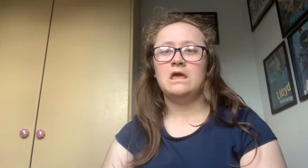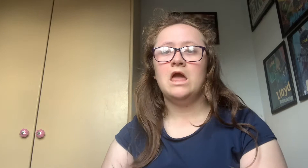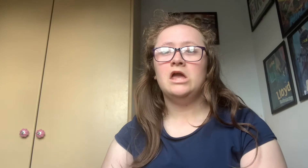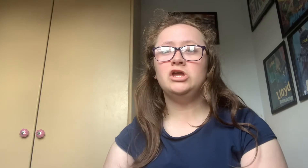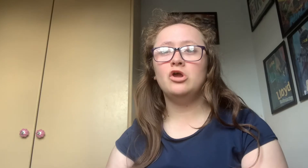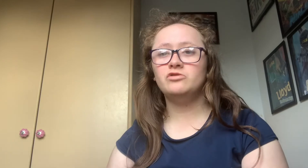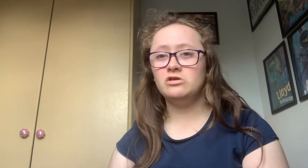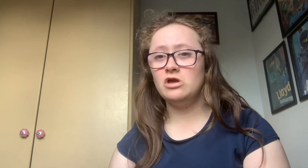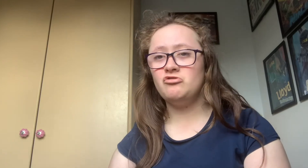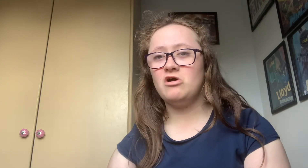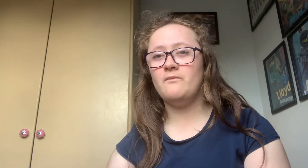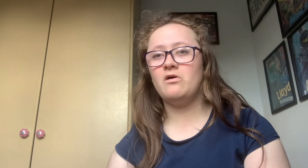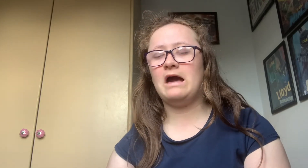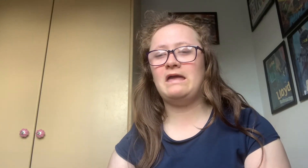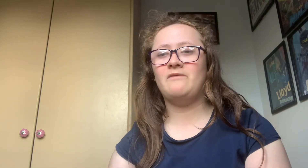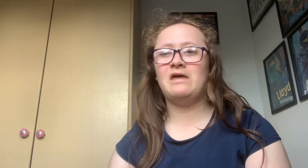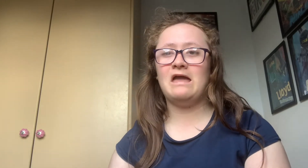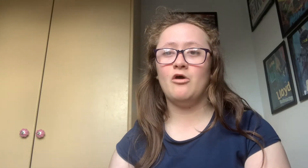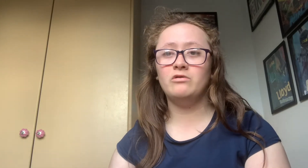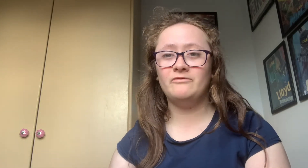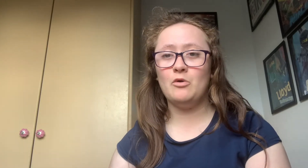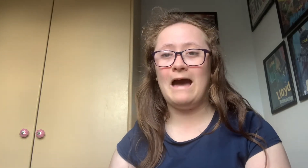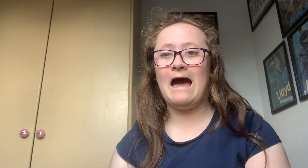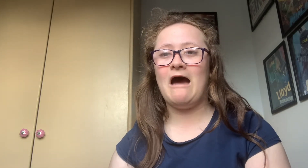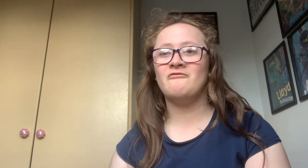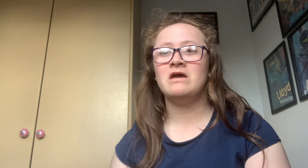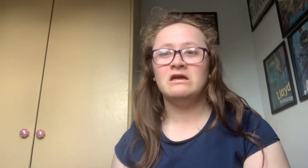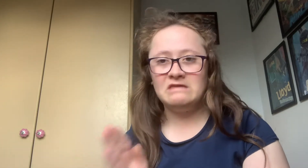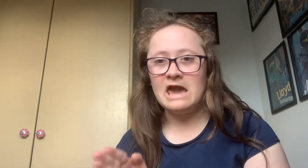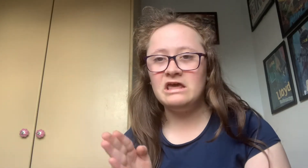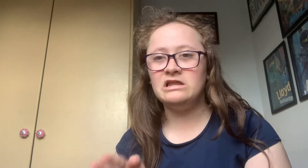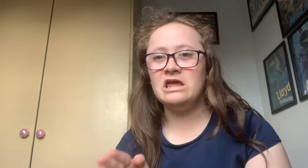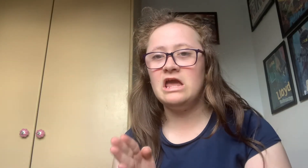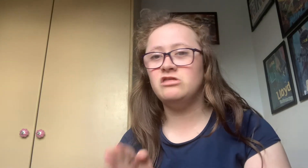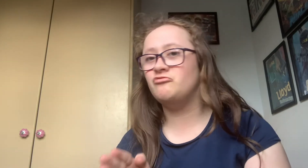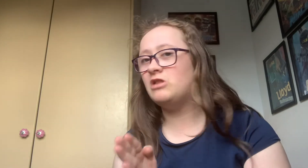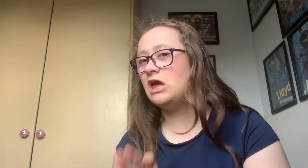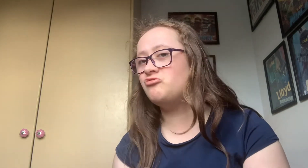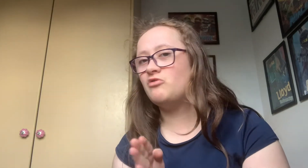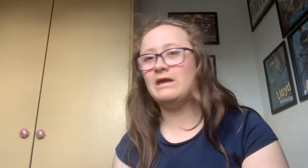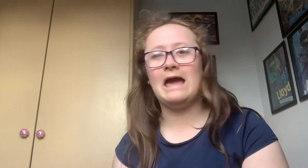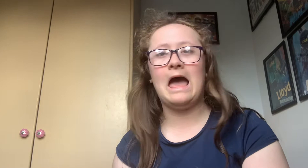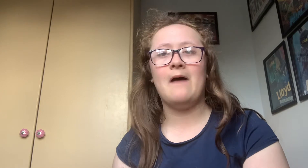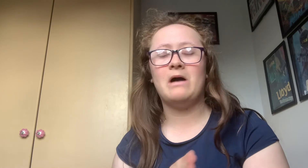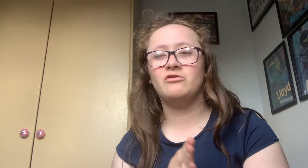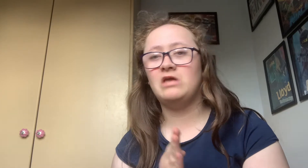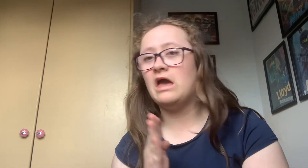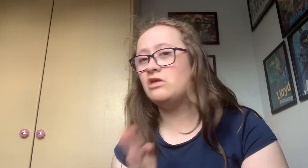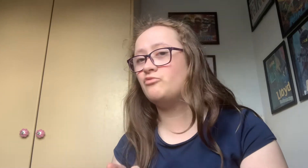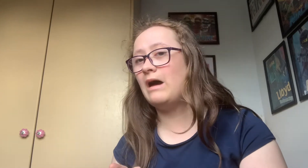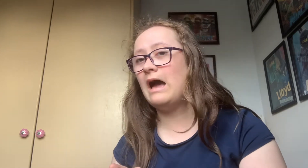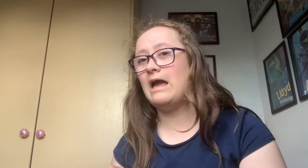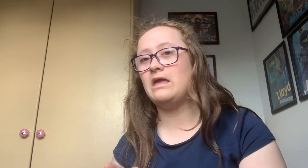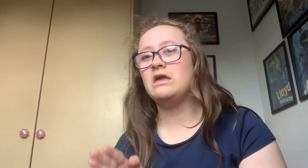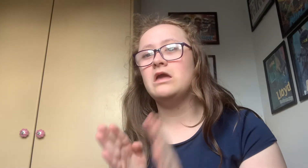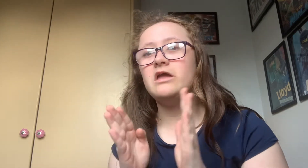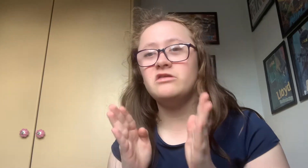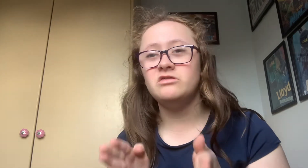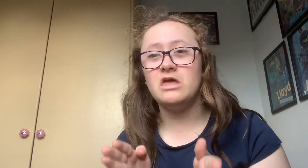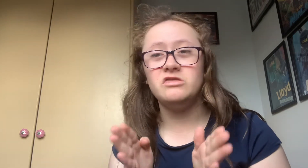You know the new Toca Boca game that all of you have technically it's a really annoying app I'll tell you why. It's just a